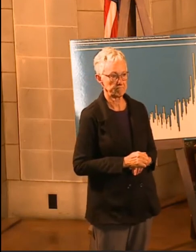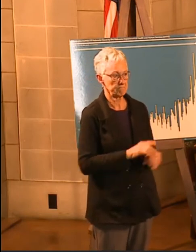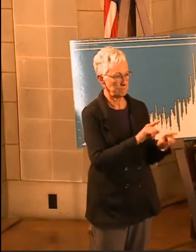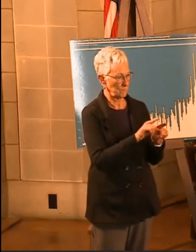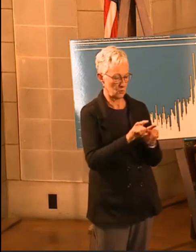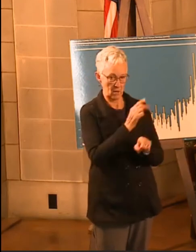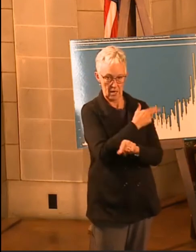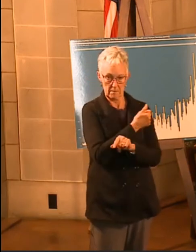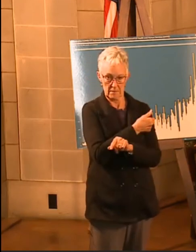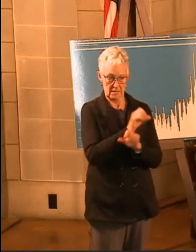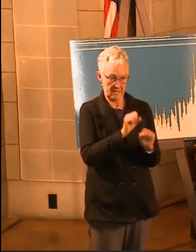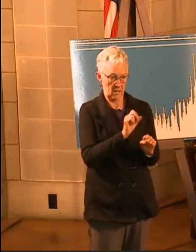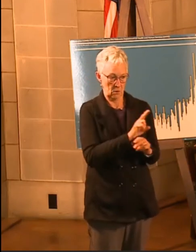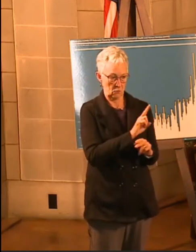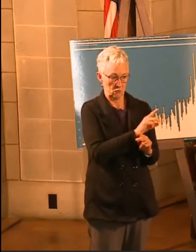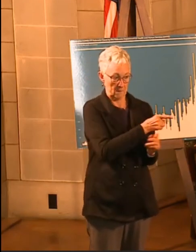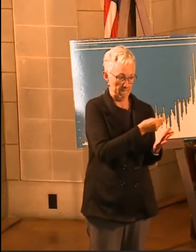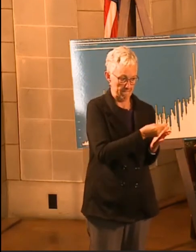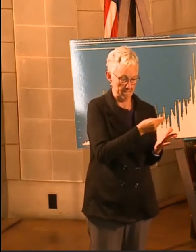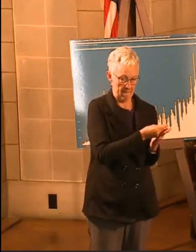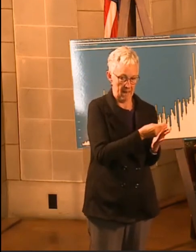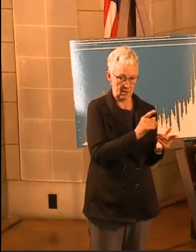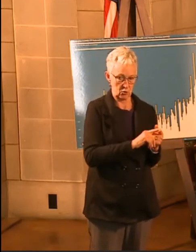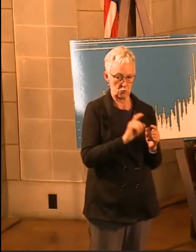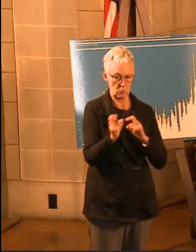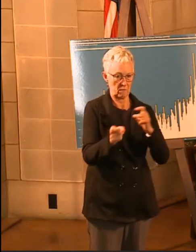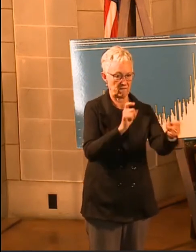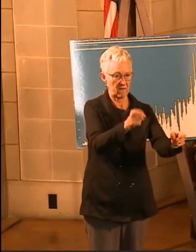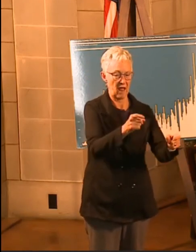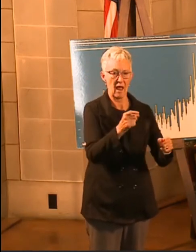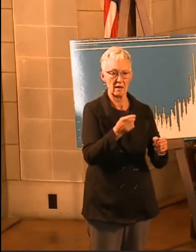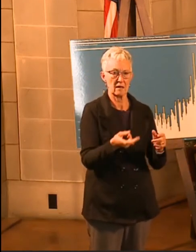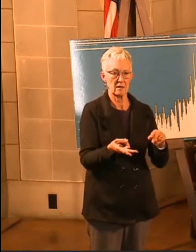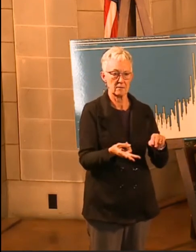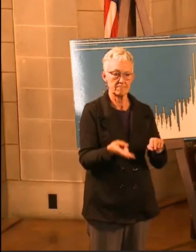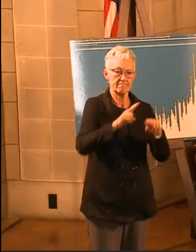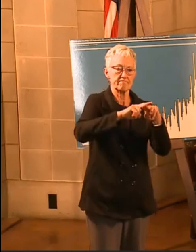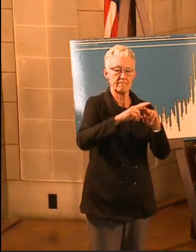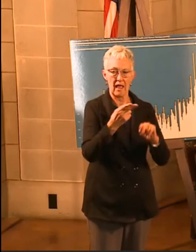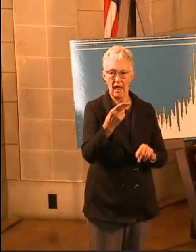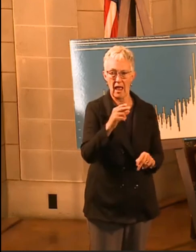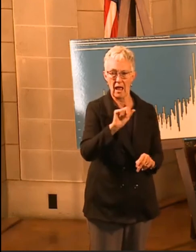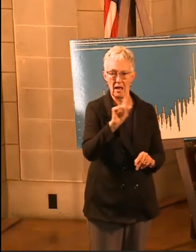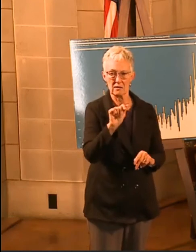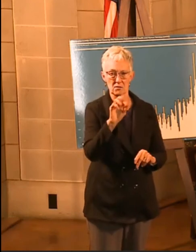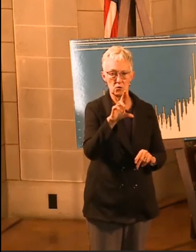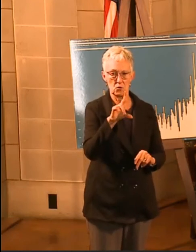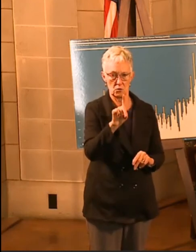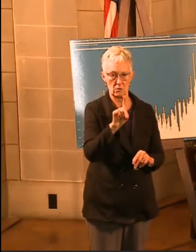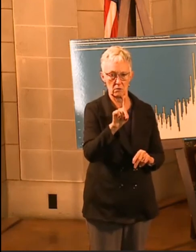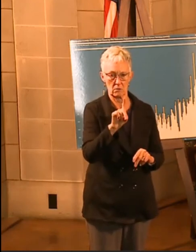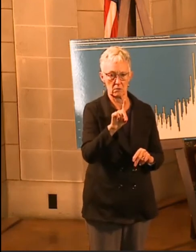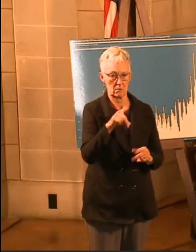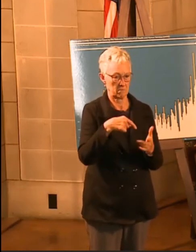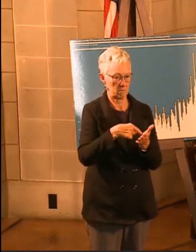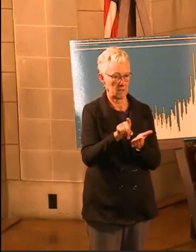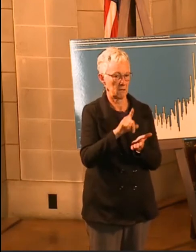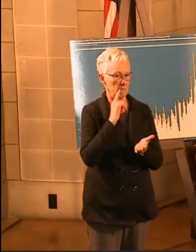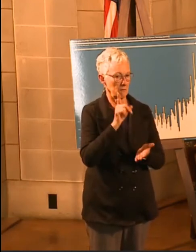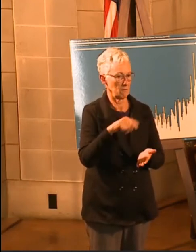provide hazard pay to their existing staff so that maybe they will increase a